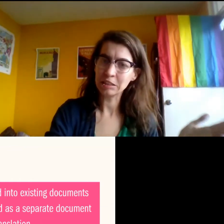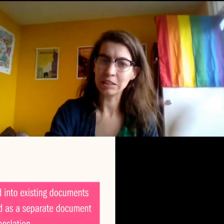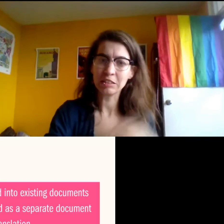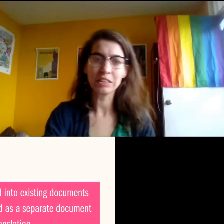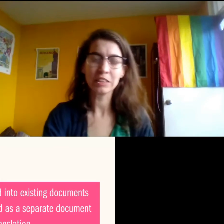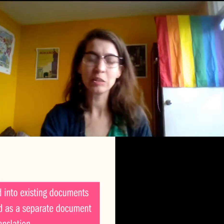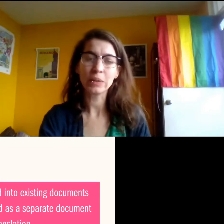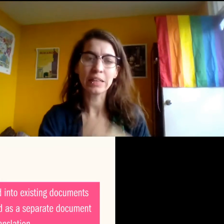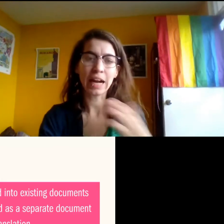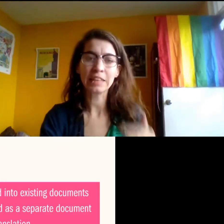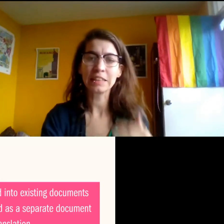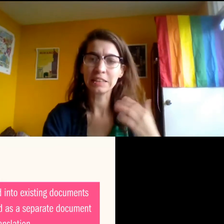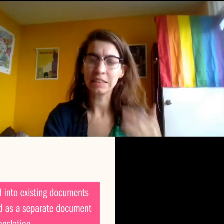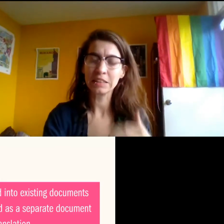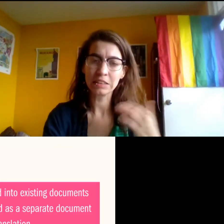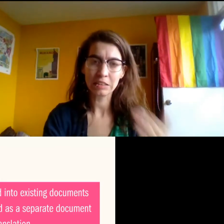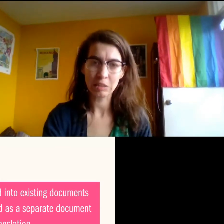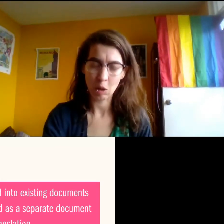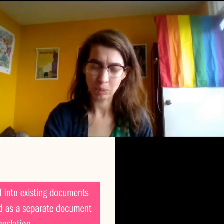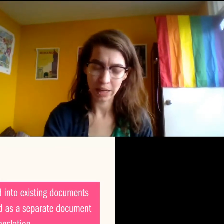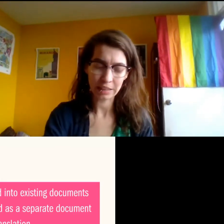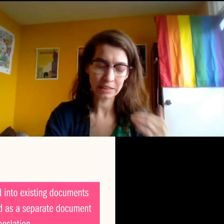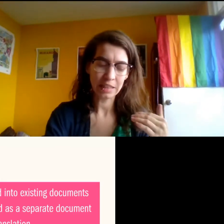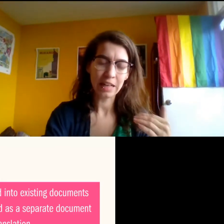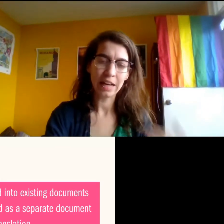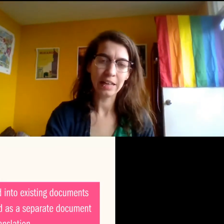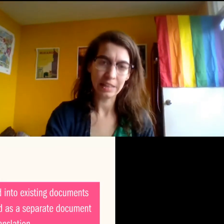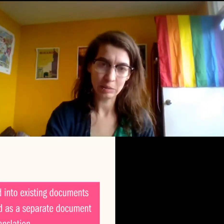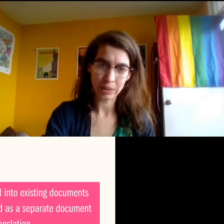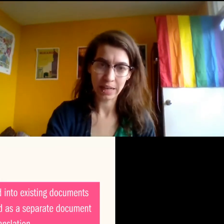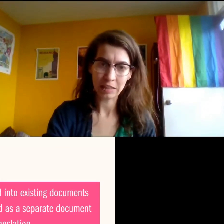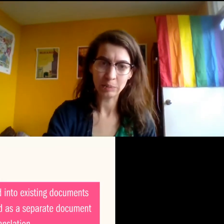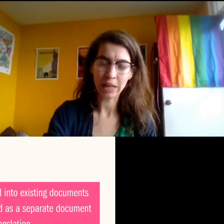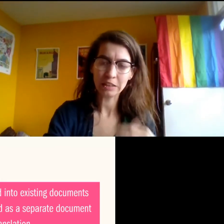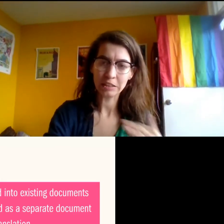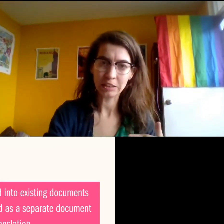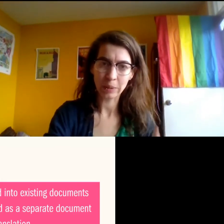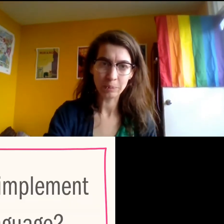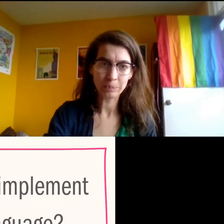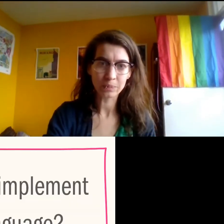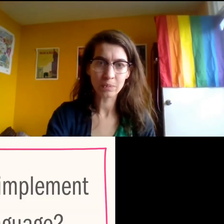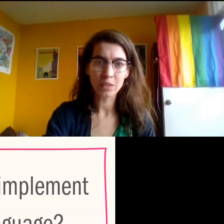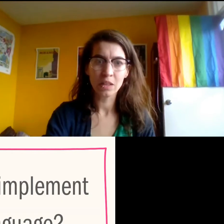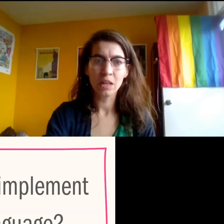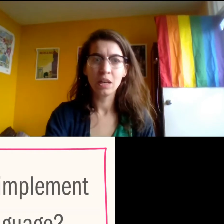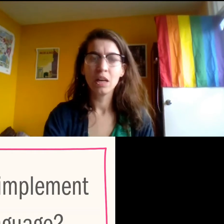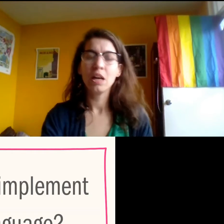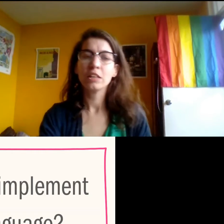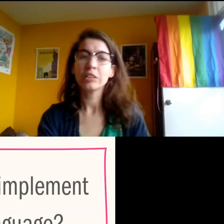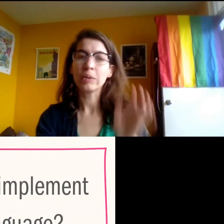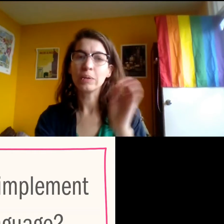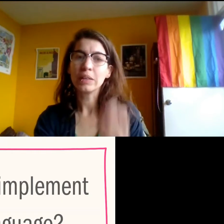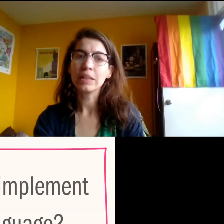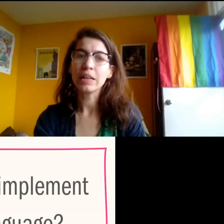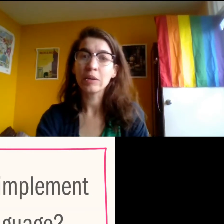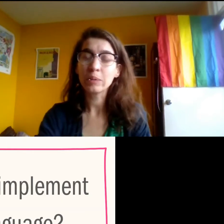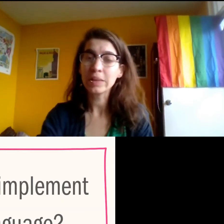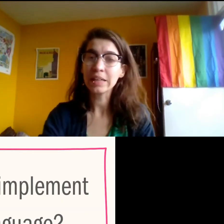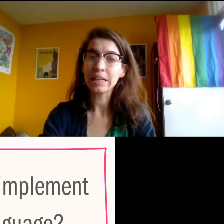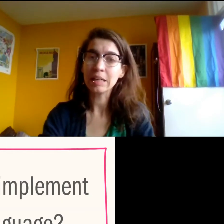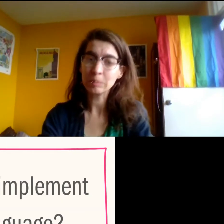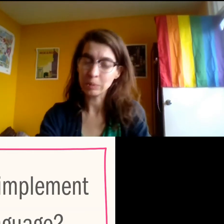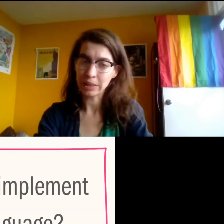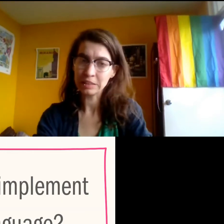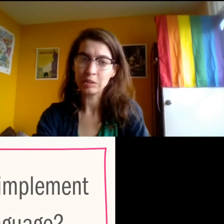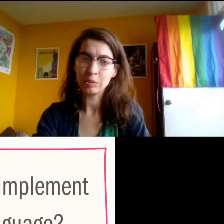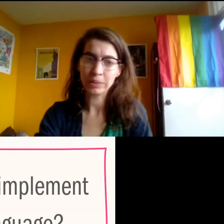the last session and you're in this one, access is complex and it has many aspects. So, so how do